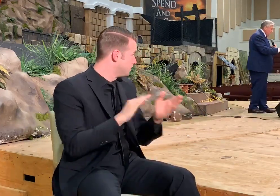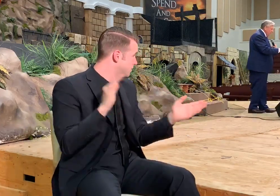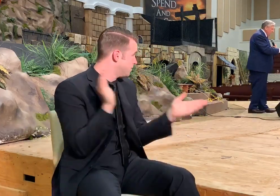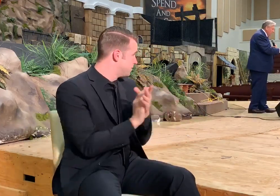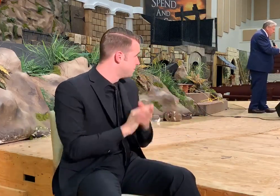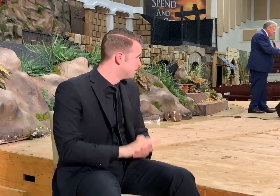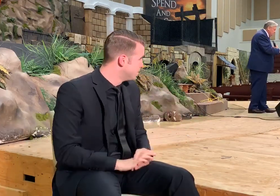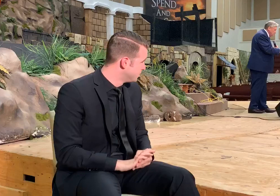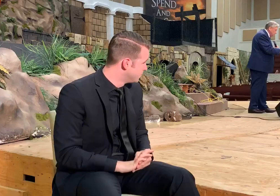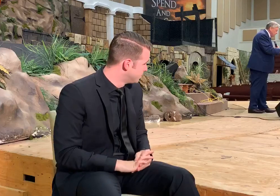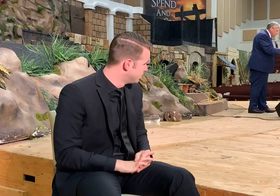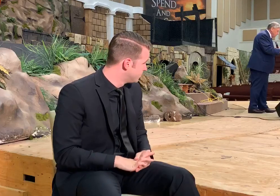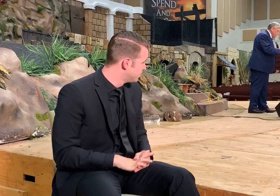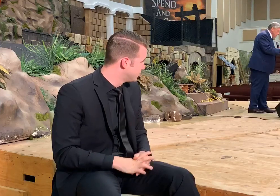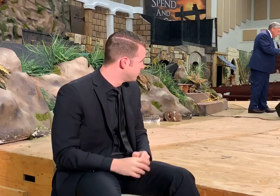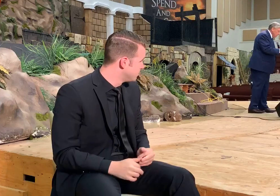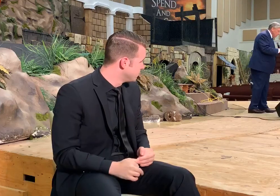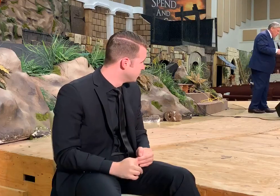Amen.